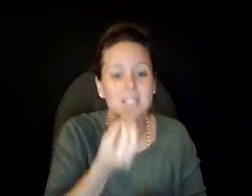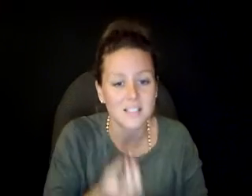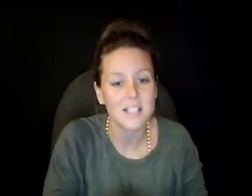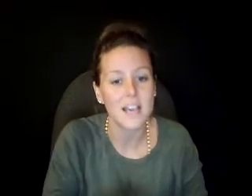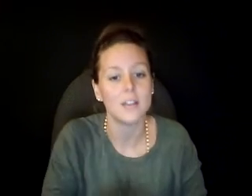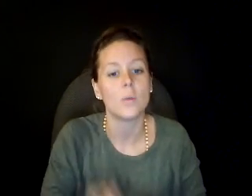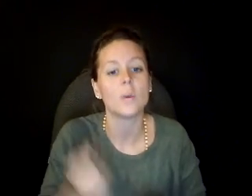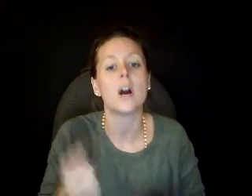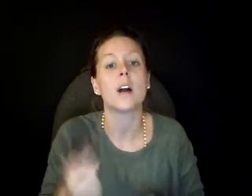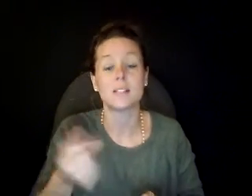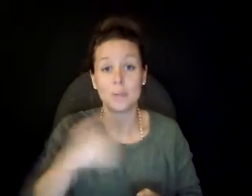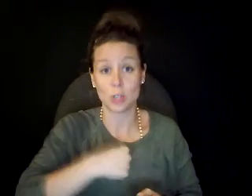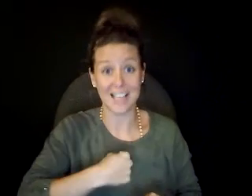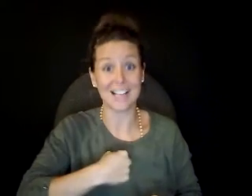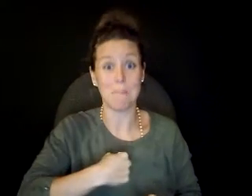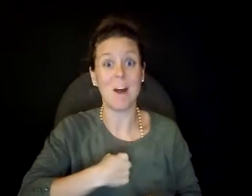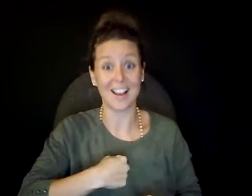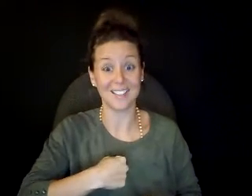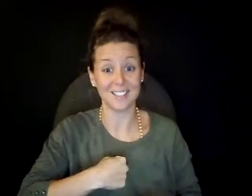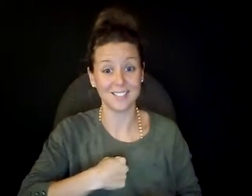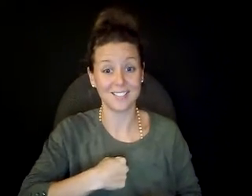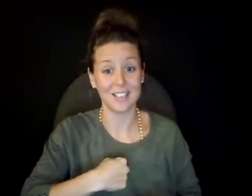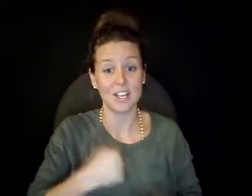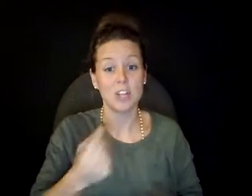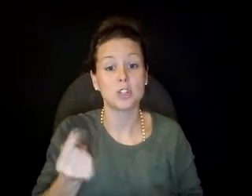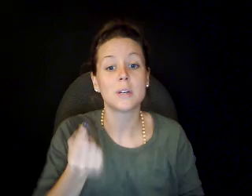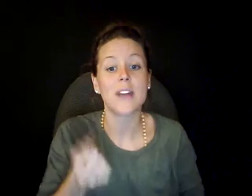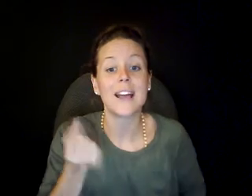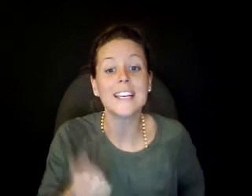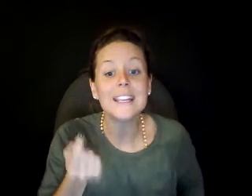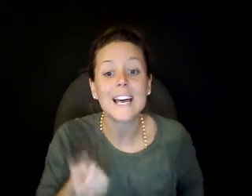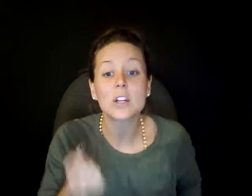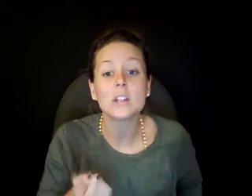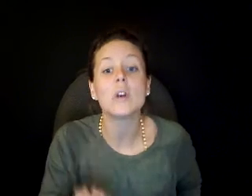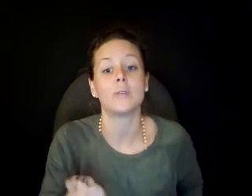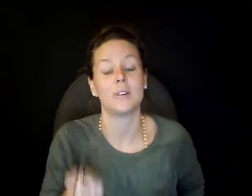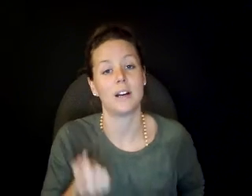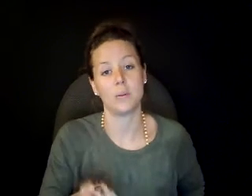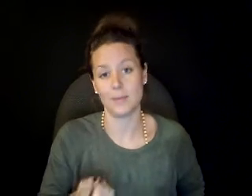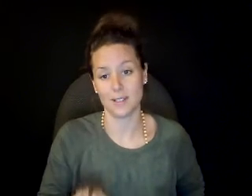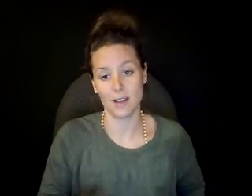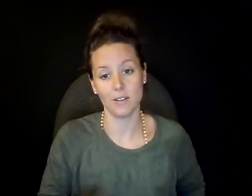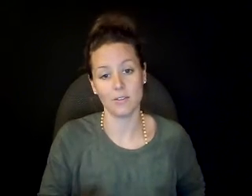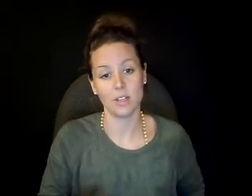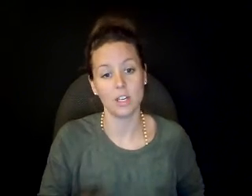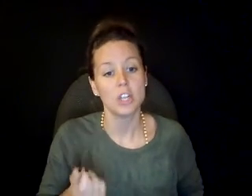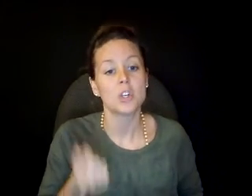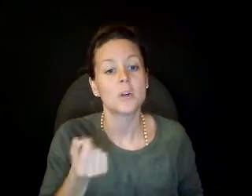instead what God establishes as mine. Sure that in that alone I will be saved. Sure